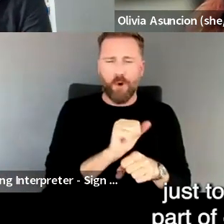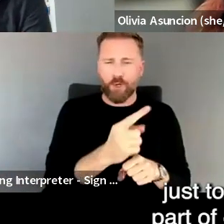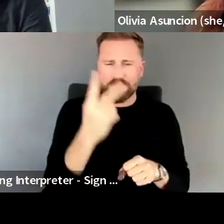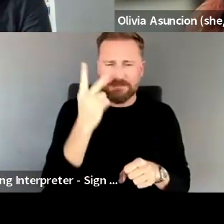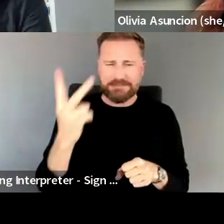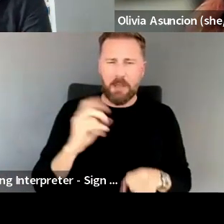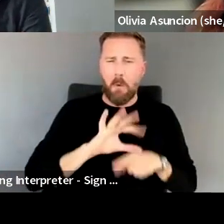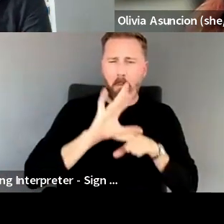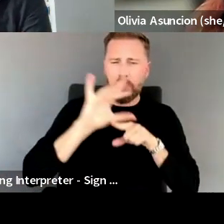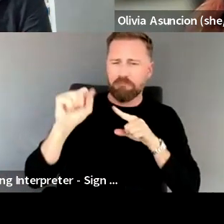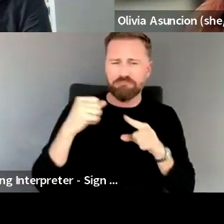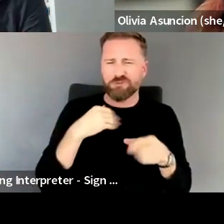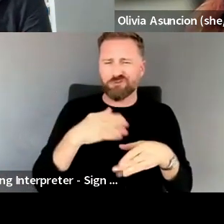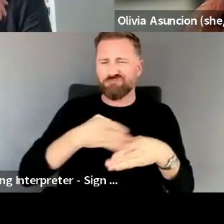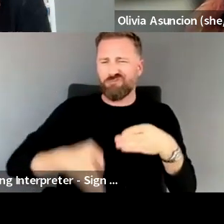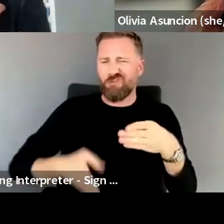our discussion.